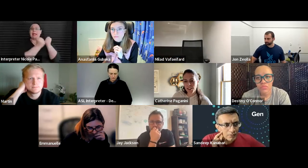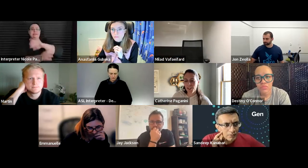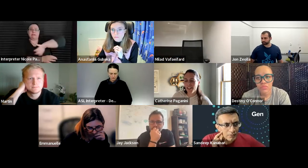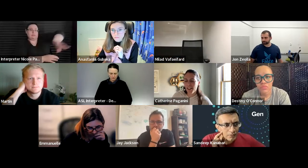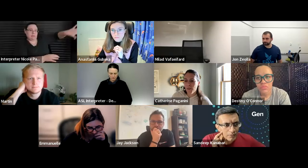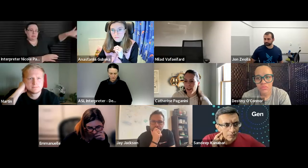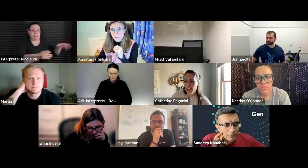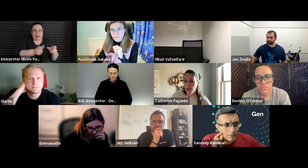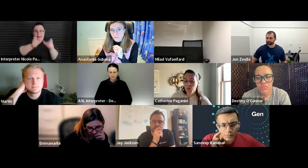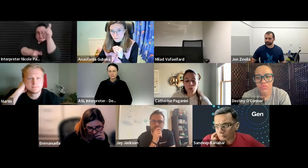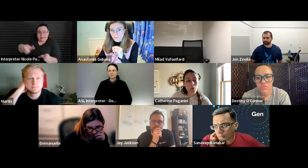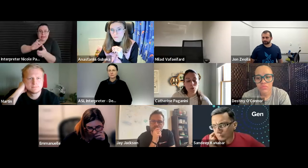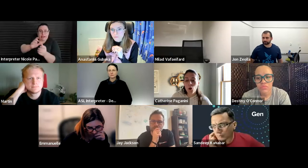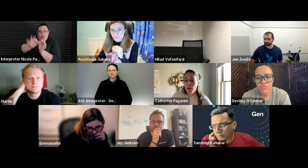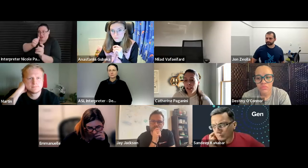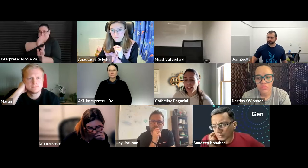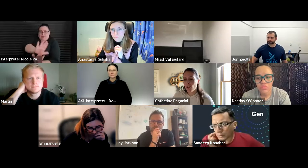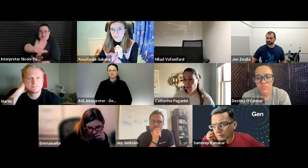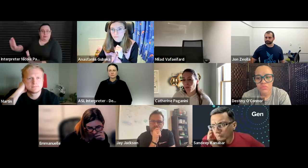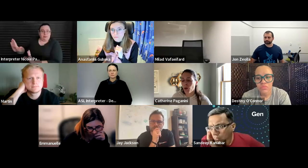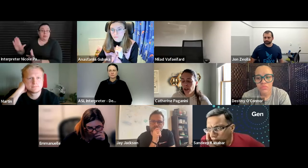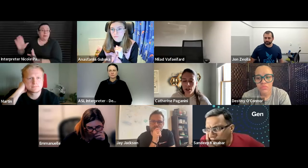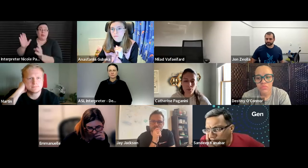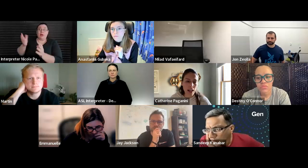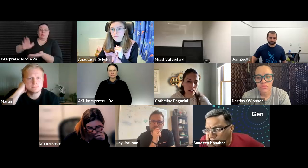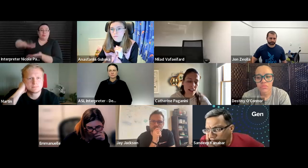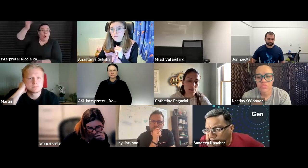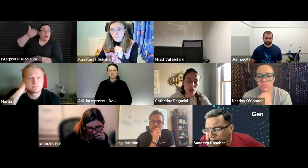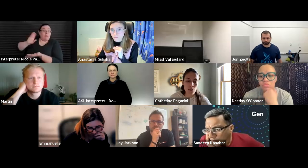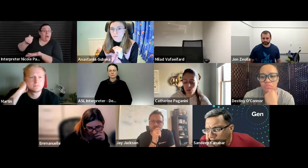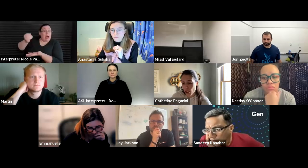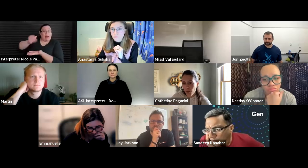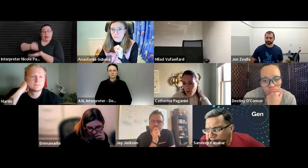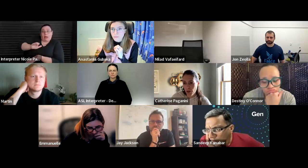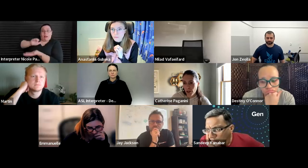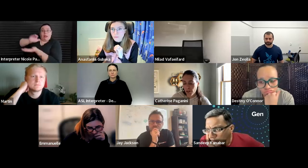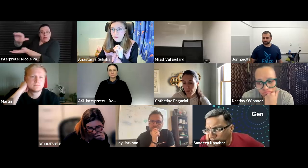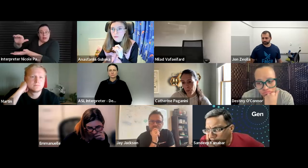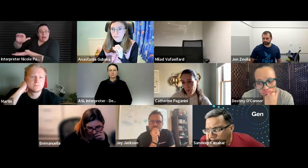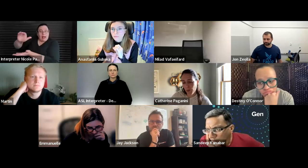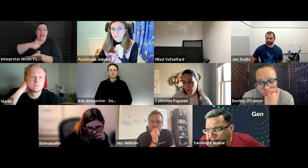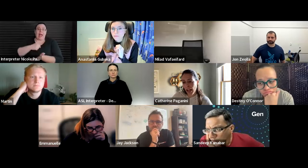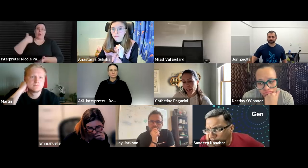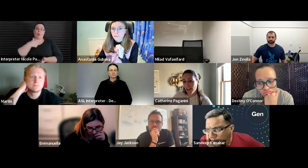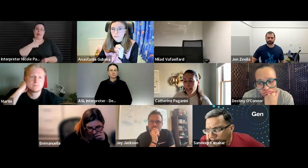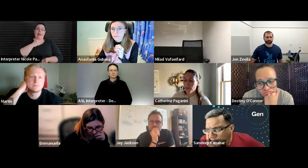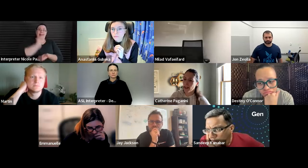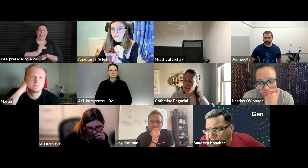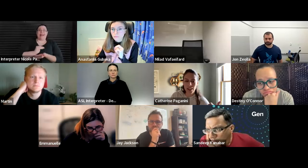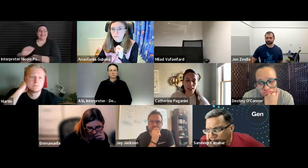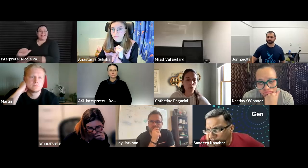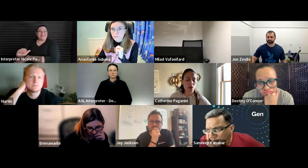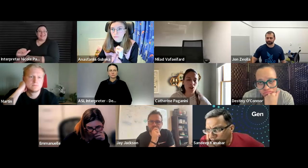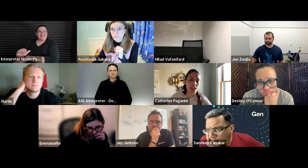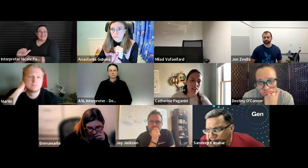interpreters here uh get more money and it's also more um accessible um cheaper for the people hiring them